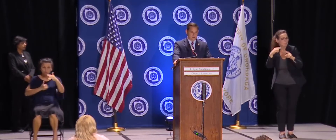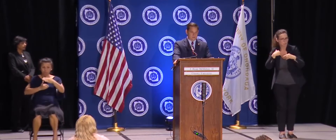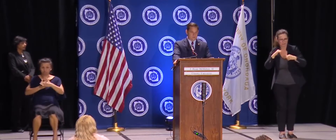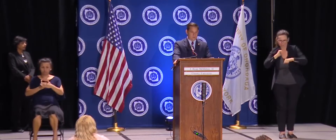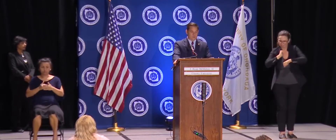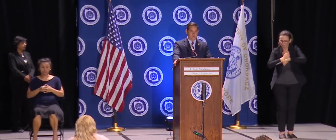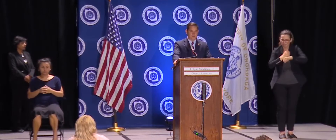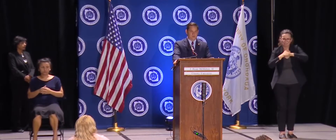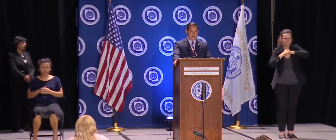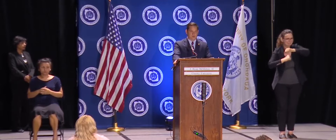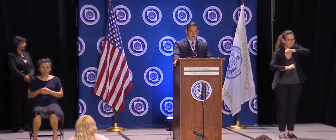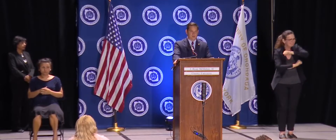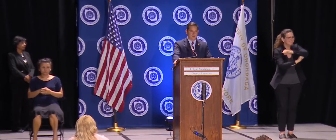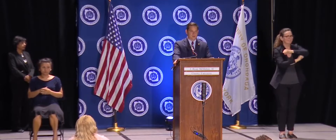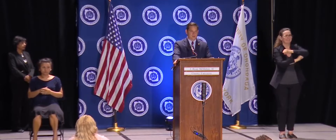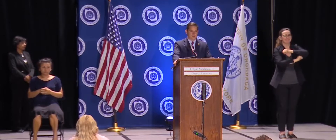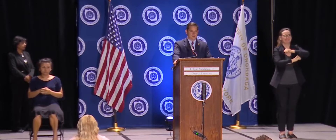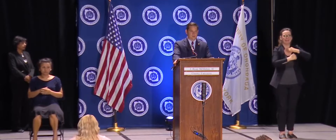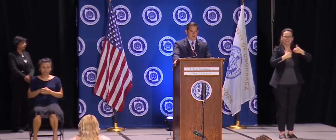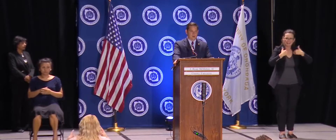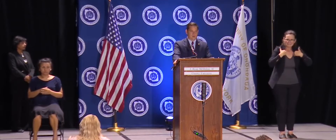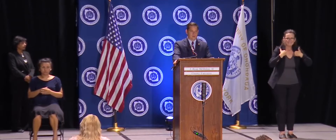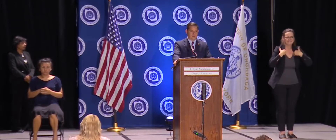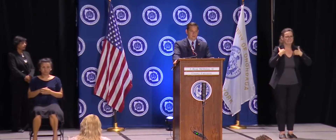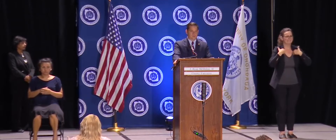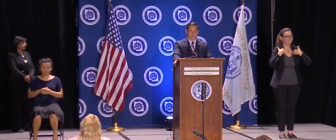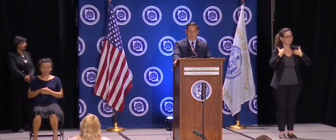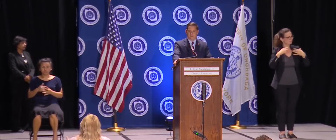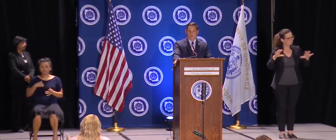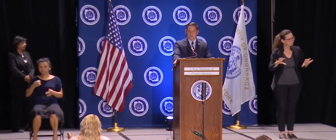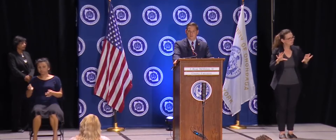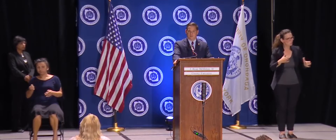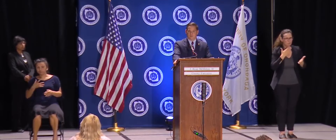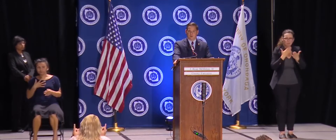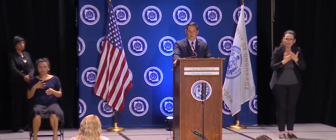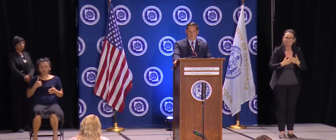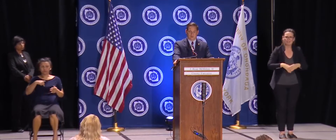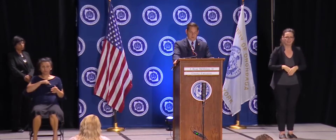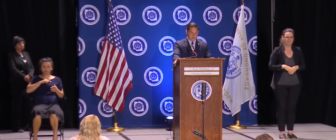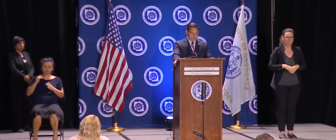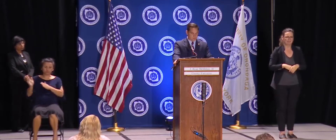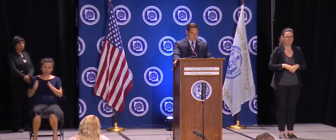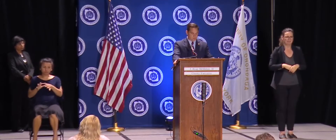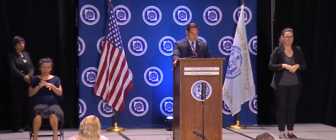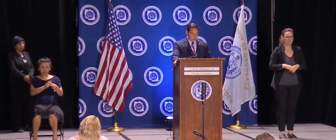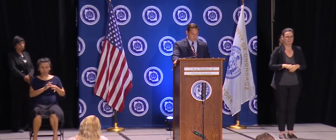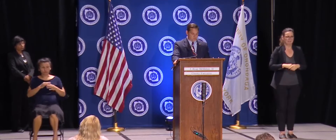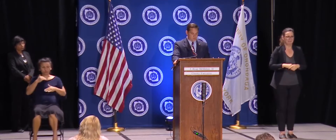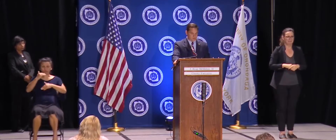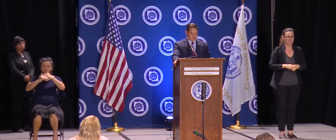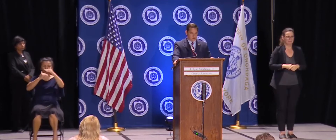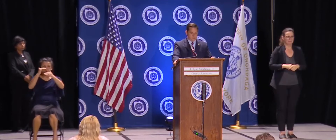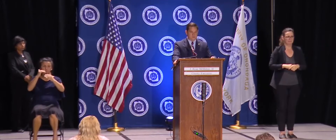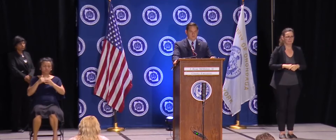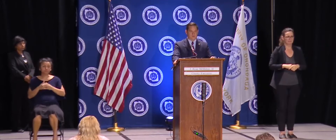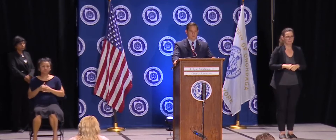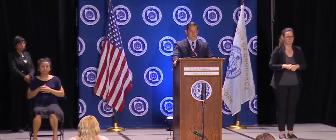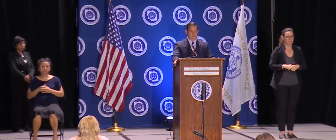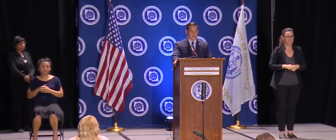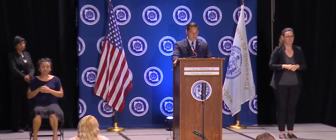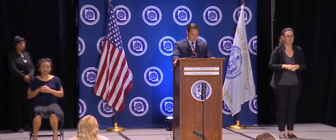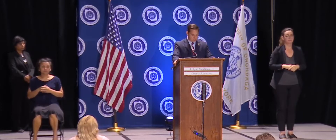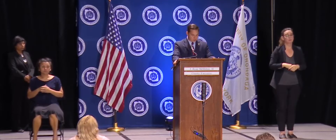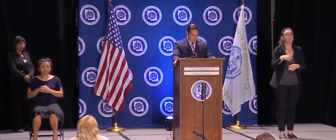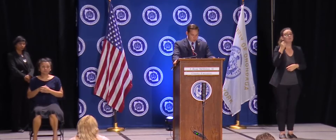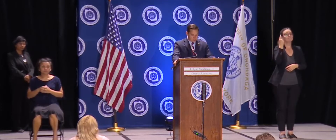And we're pleased with how it has played out to date so far with both the Baldinsville and Jamesville-DeWitt